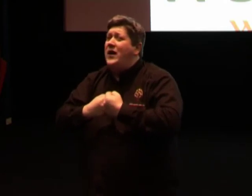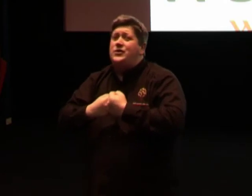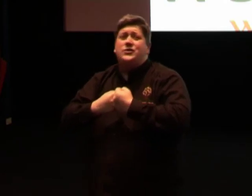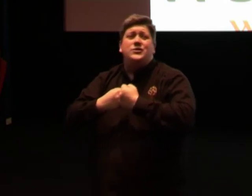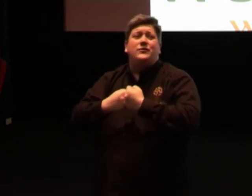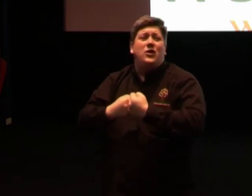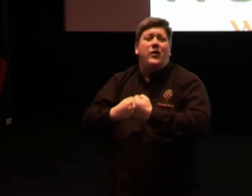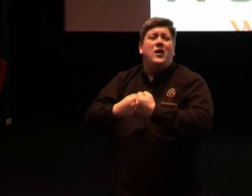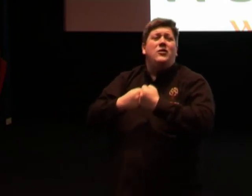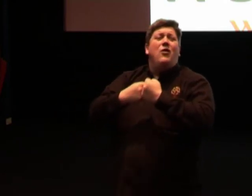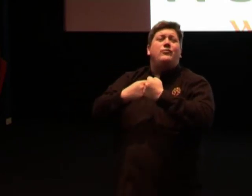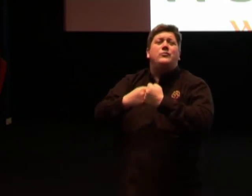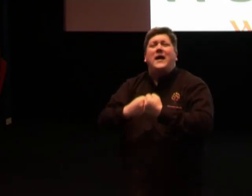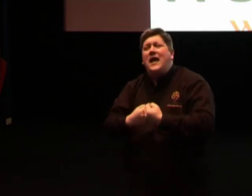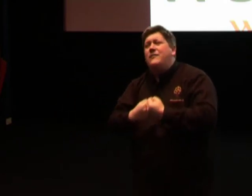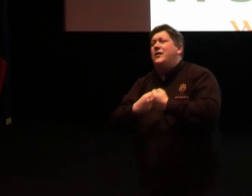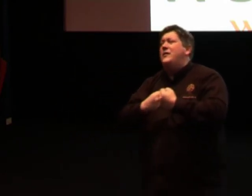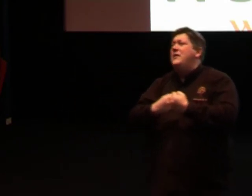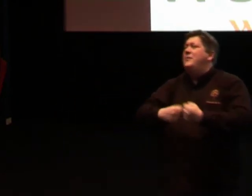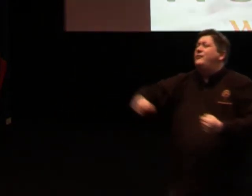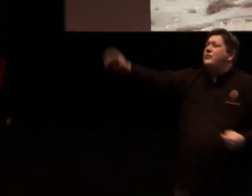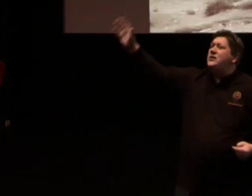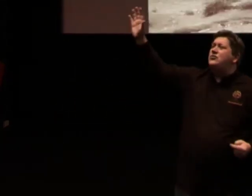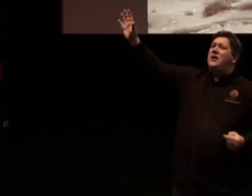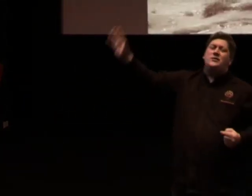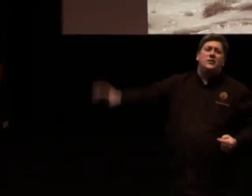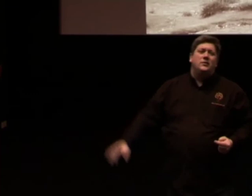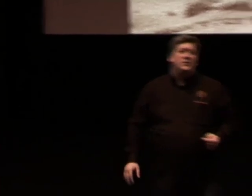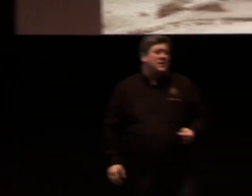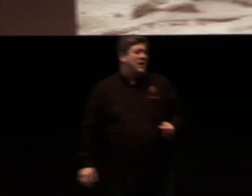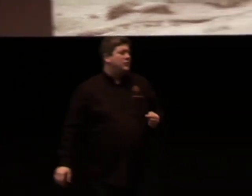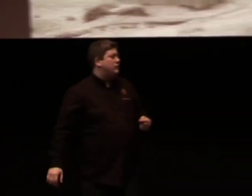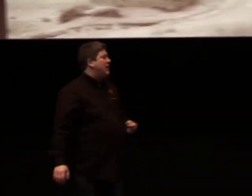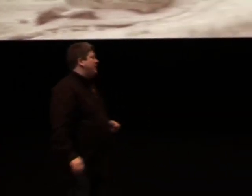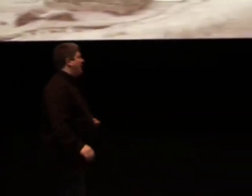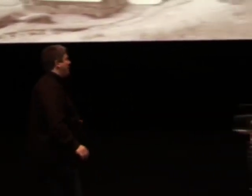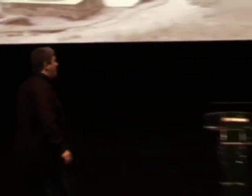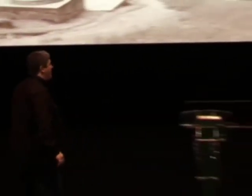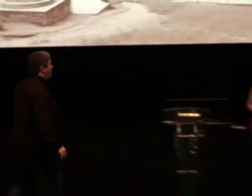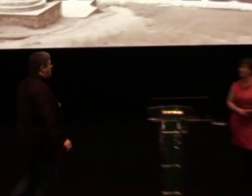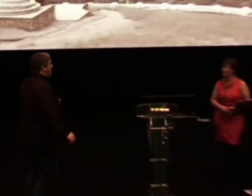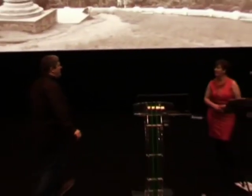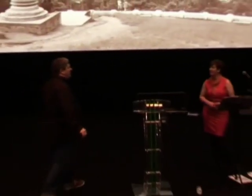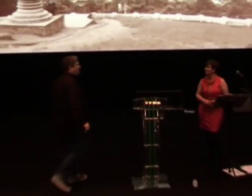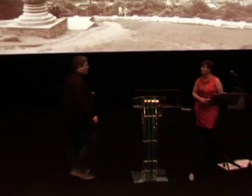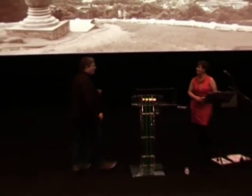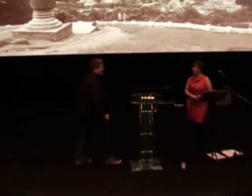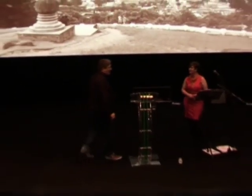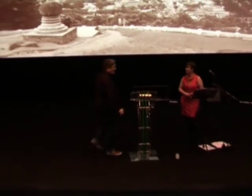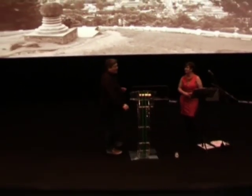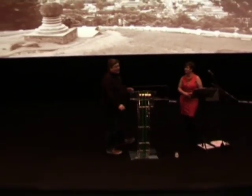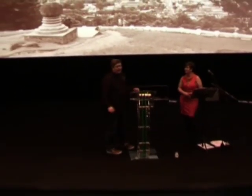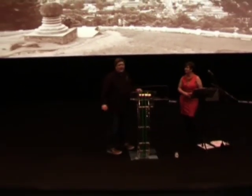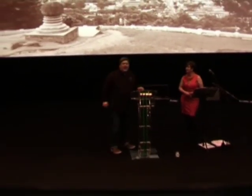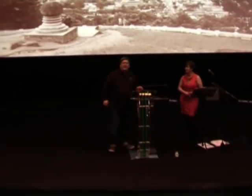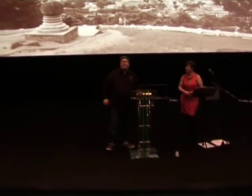You're the righteousness of God. Not through behavior. But through his grace and goodness. you reign in life. Amen. Amen.